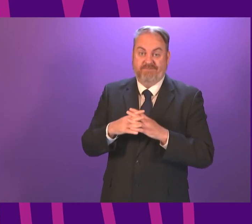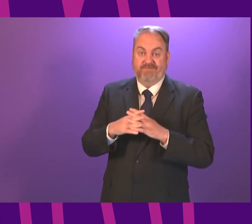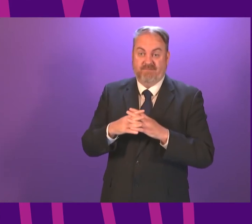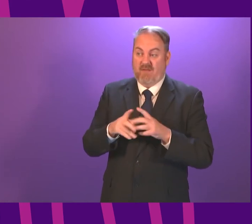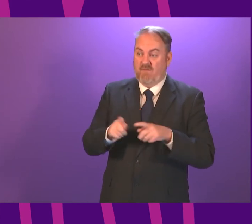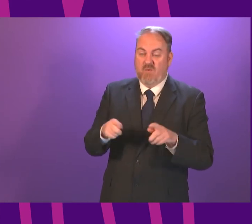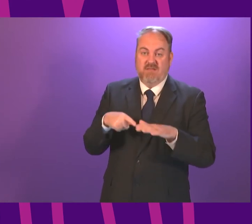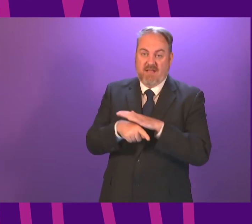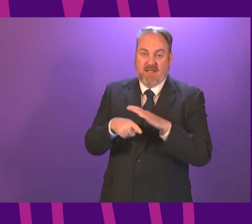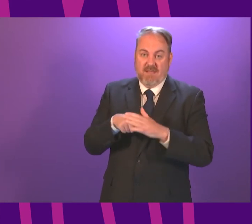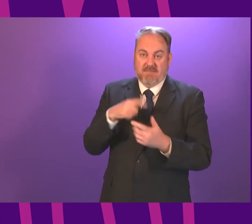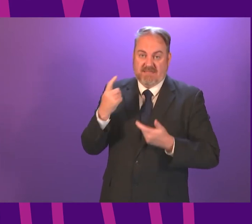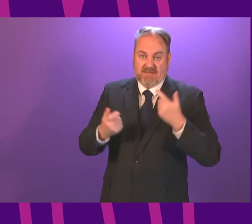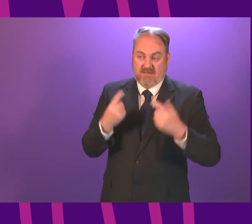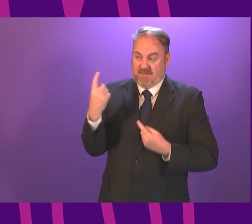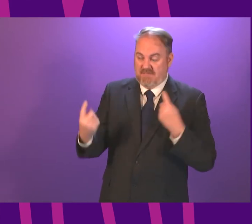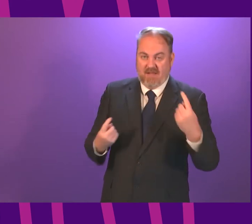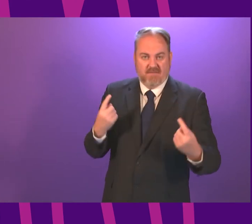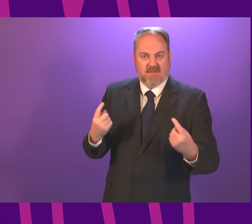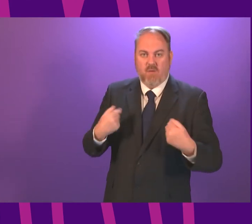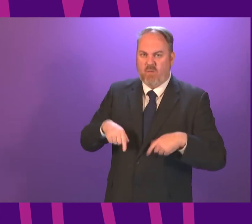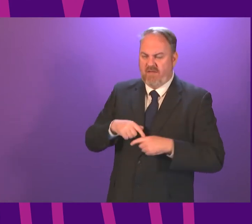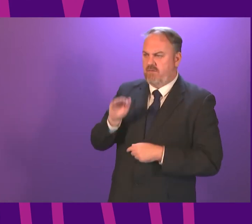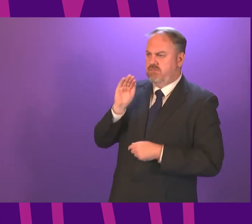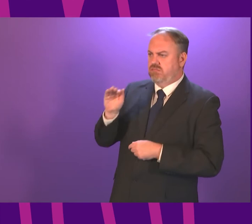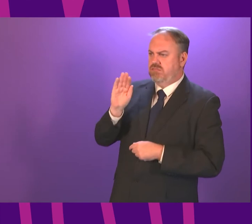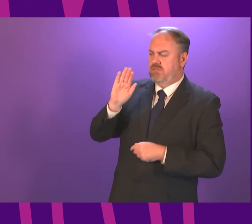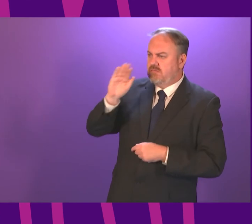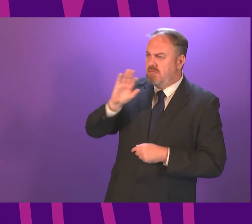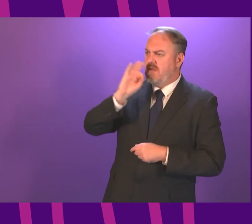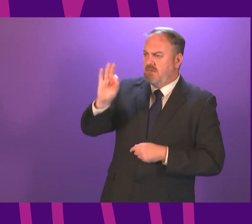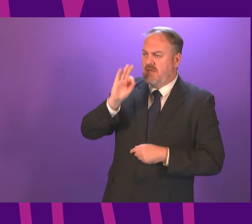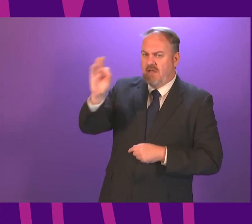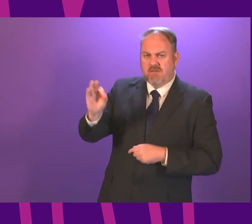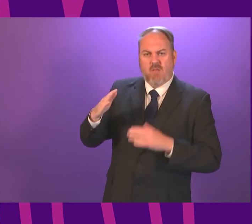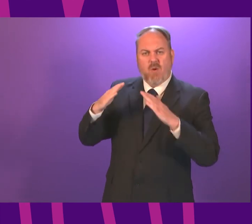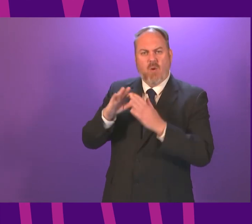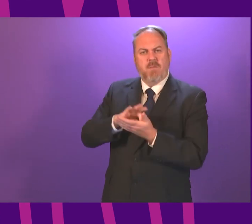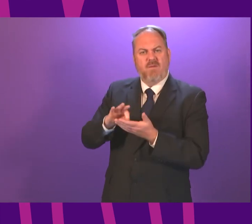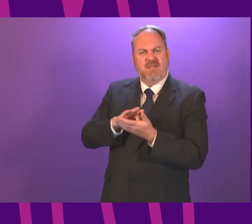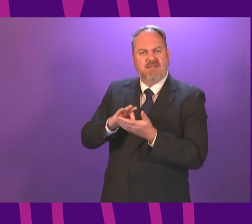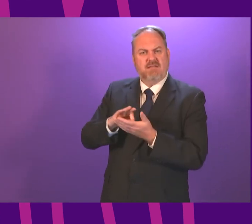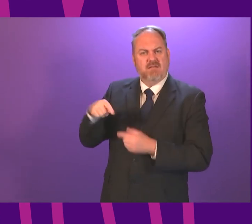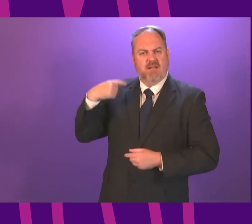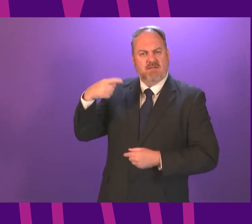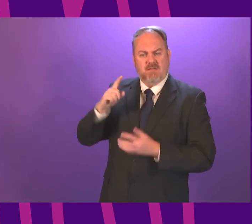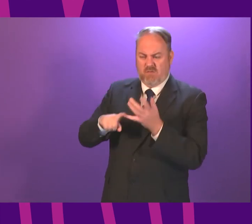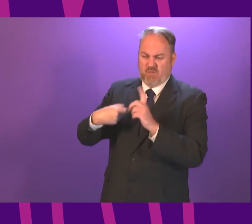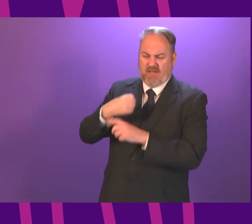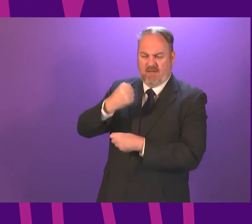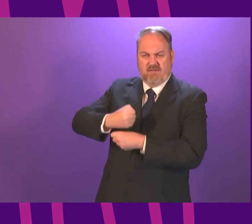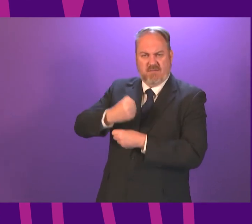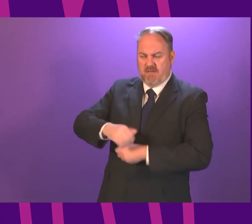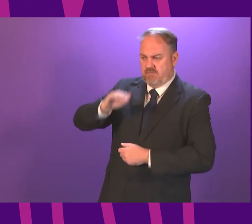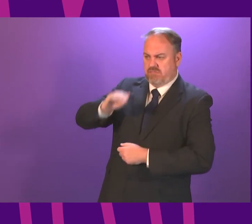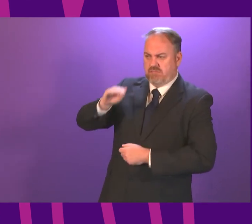many occasions, raised these concerns directly with the Home Office, have often been met with indifference to those concerns,